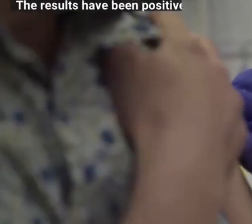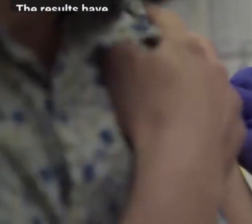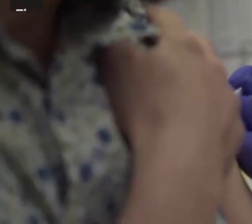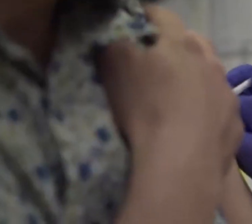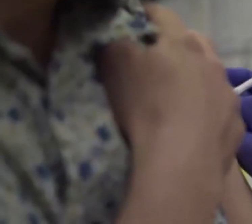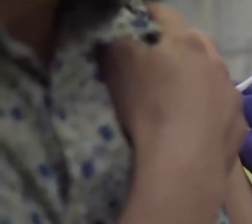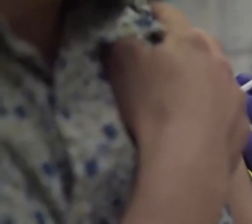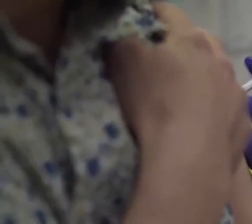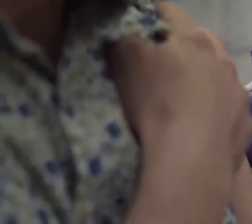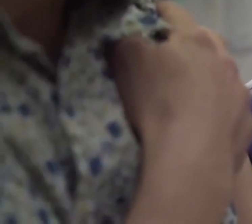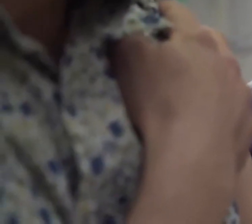Thank you for Gilligan and Pune.